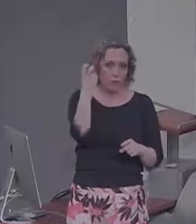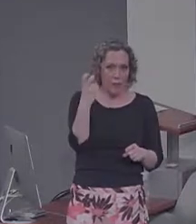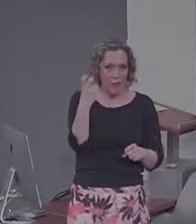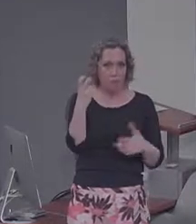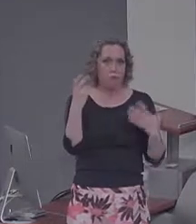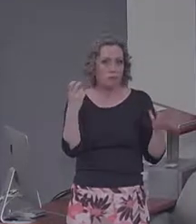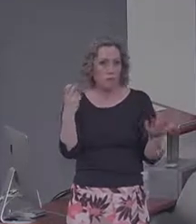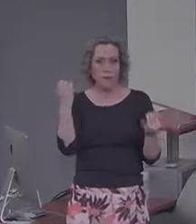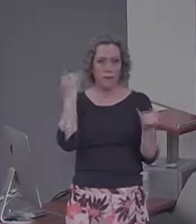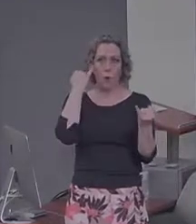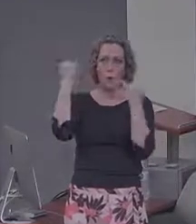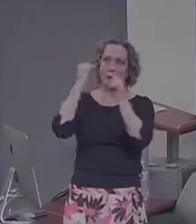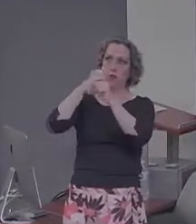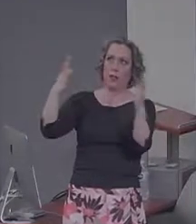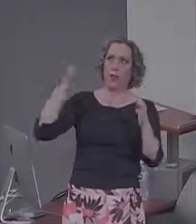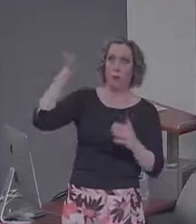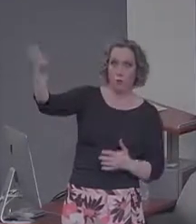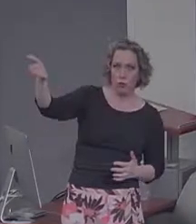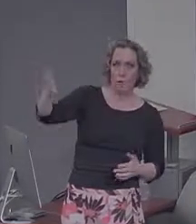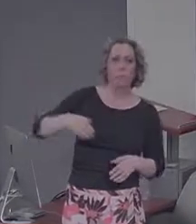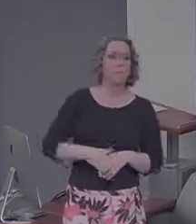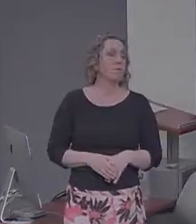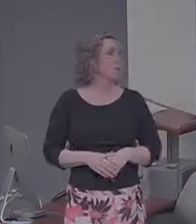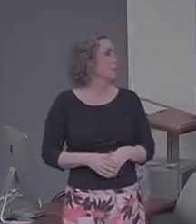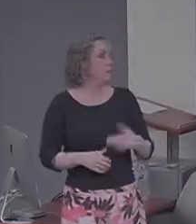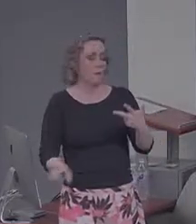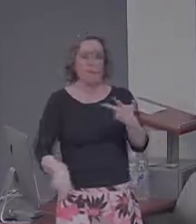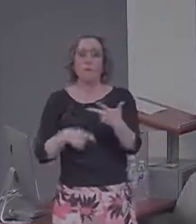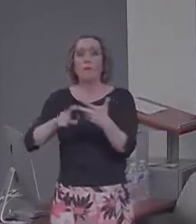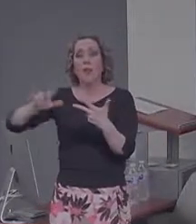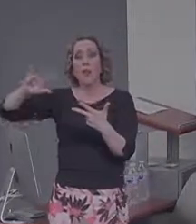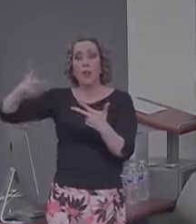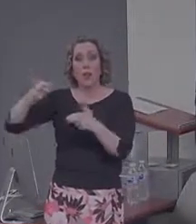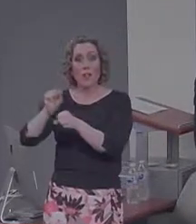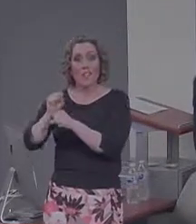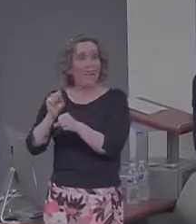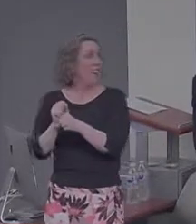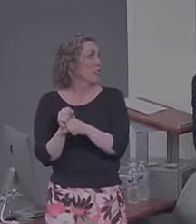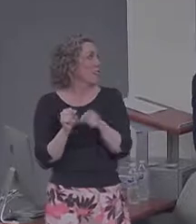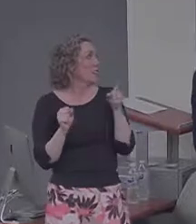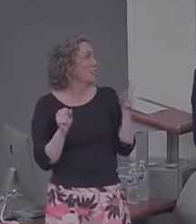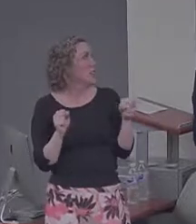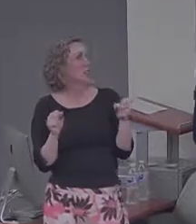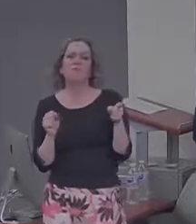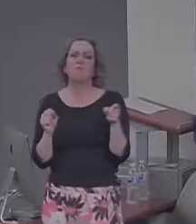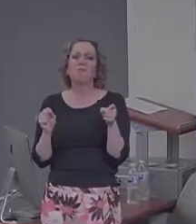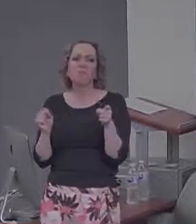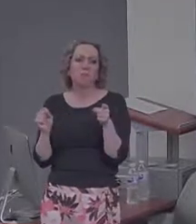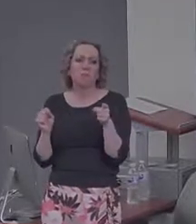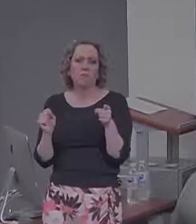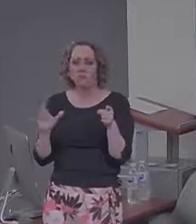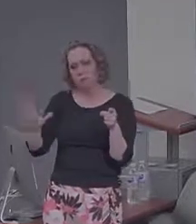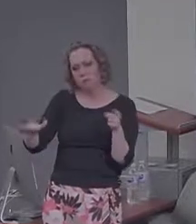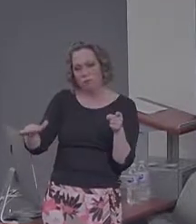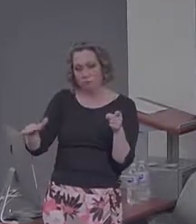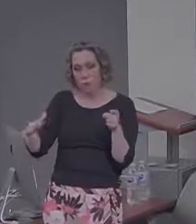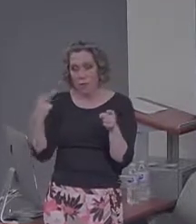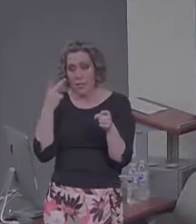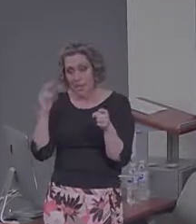the future. And then the third task that's blocked out on the slide is just describe the picture that's in front of you. So if I